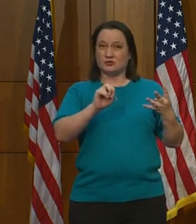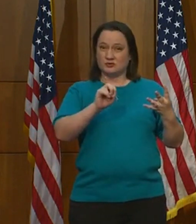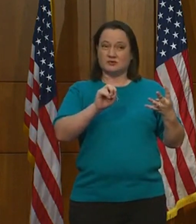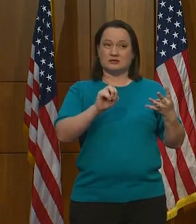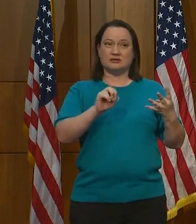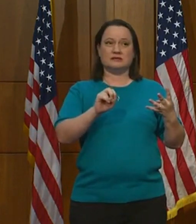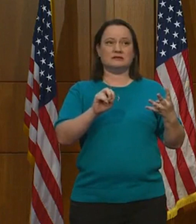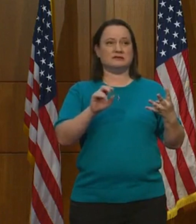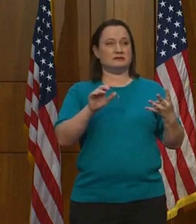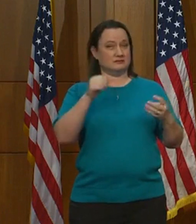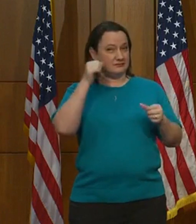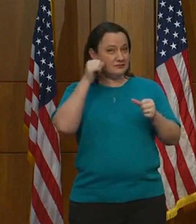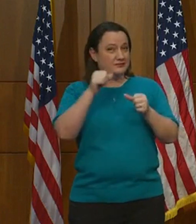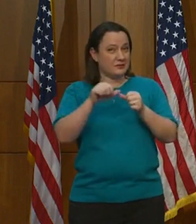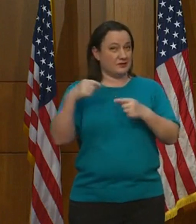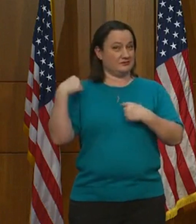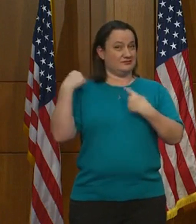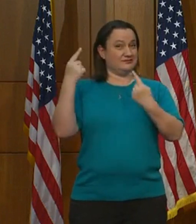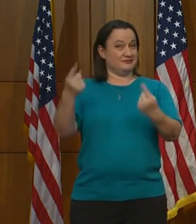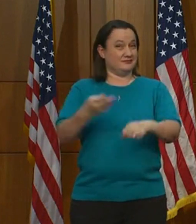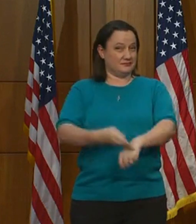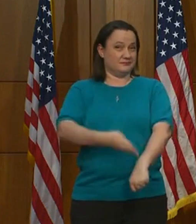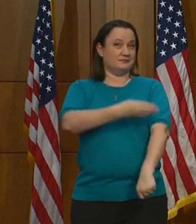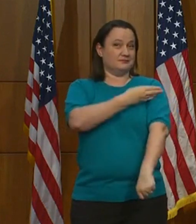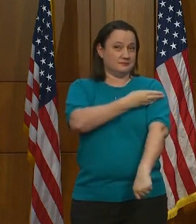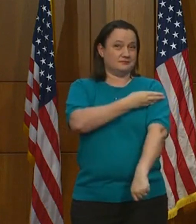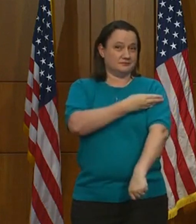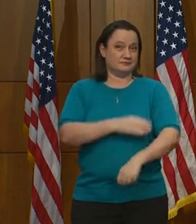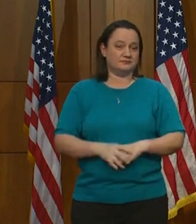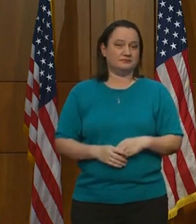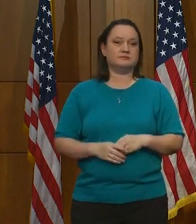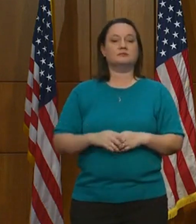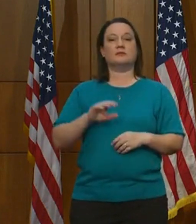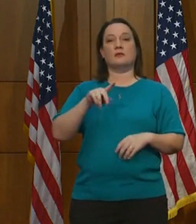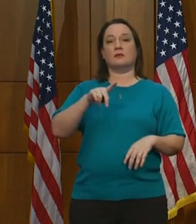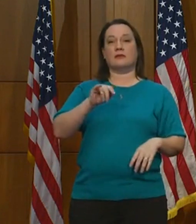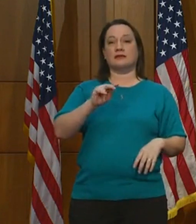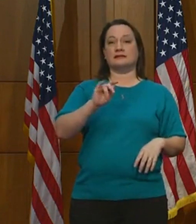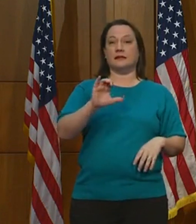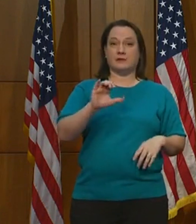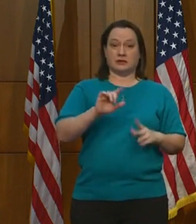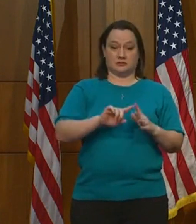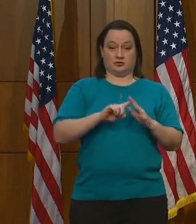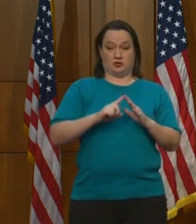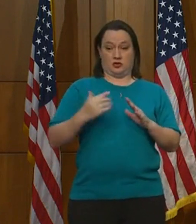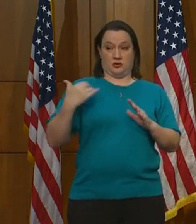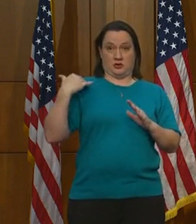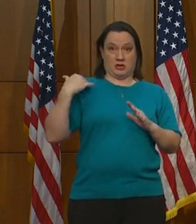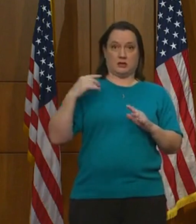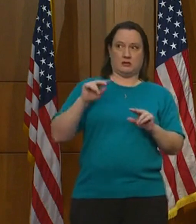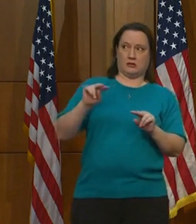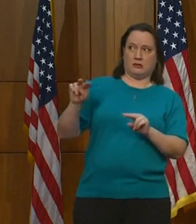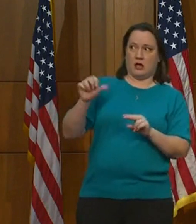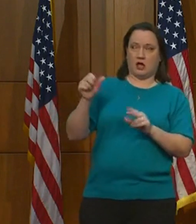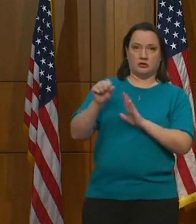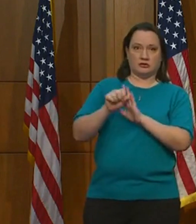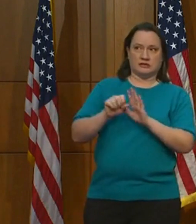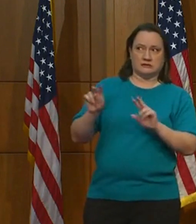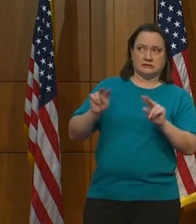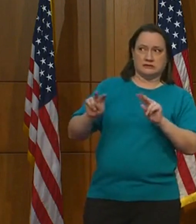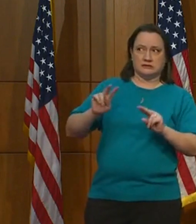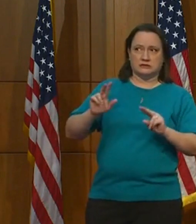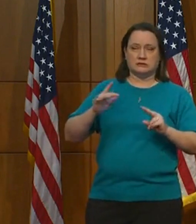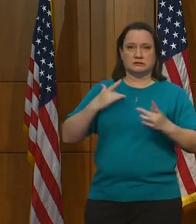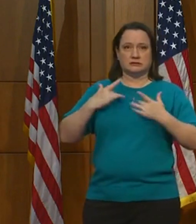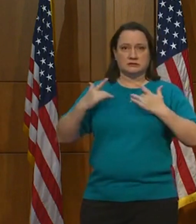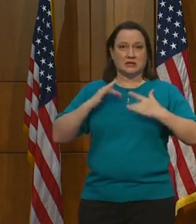how far we have come. When the pandemic began, watching other states, we worried that our